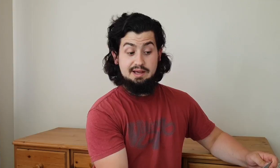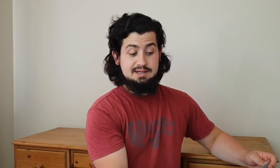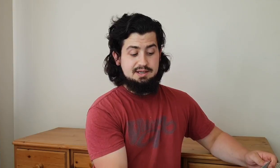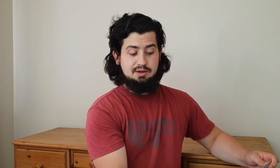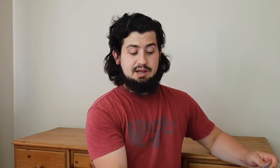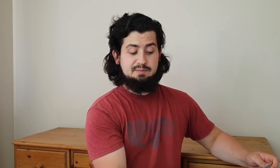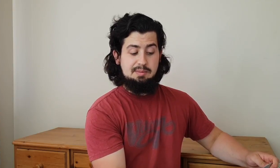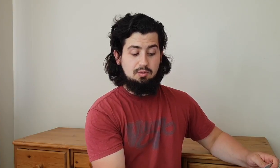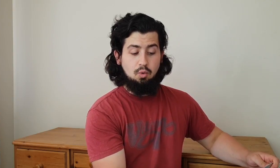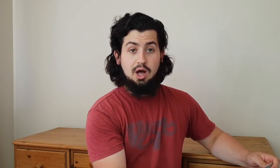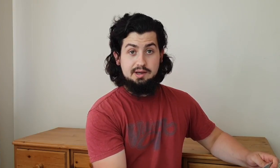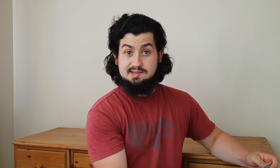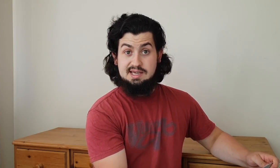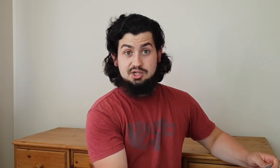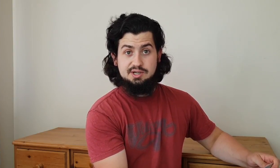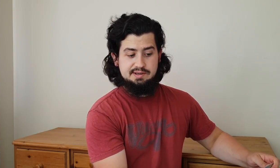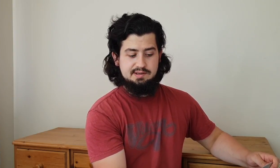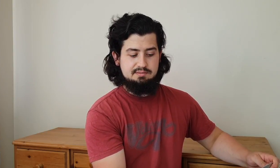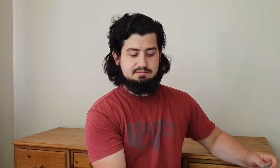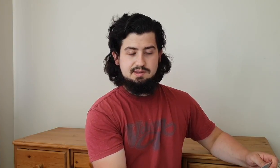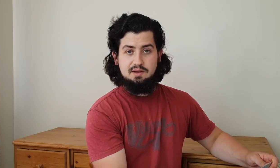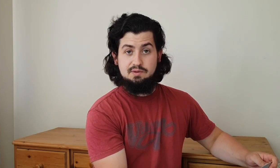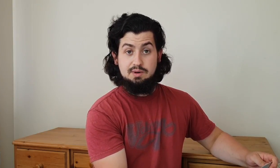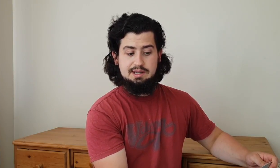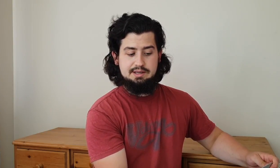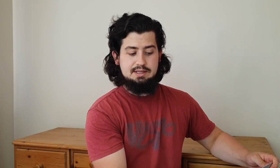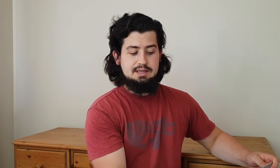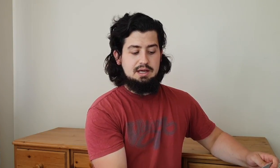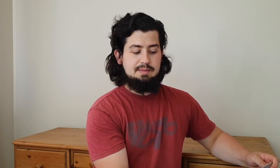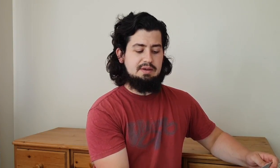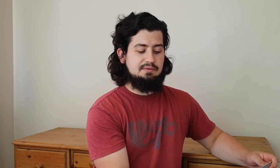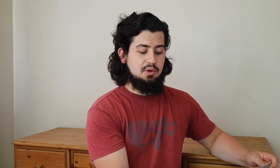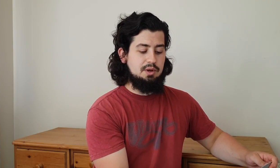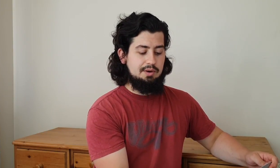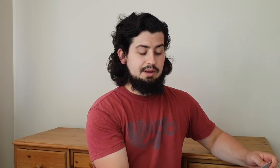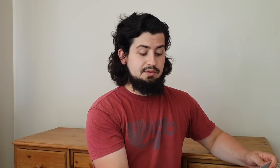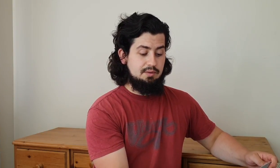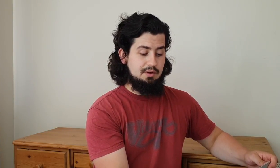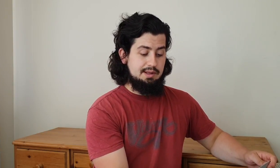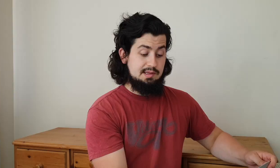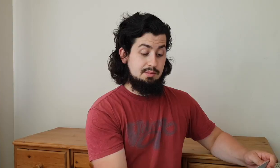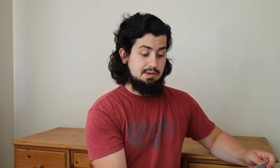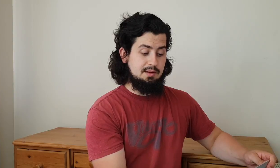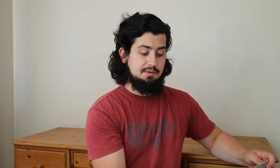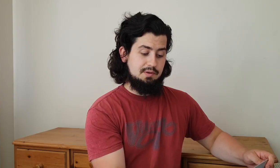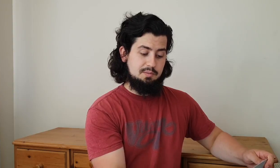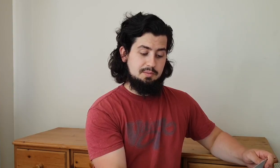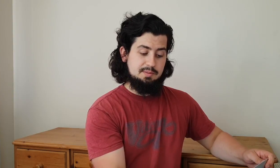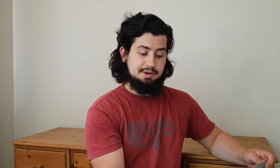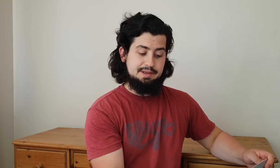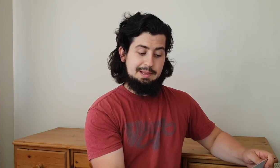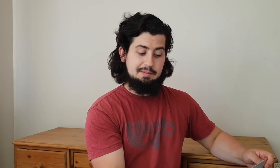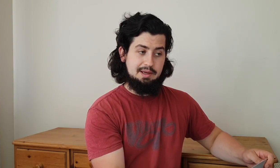you know deaf people work as teachers and stuff as well and even though we don't even we don't listen to music music's not permissible in islam like